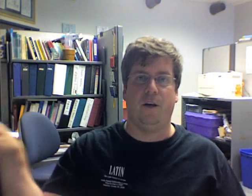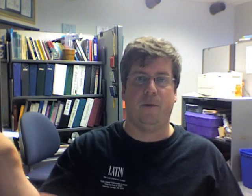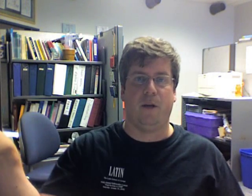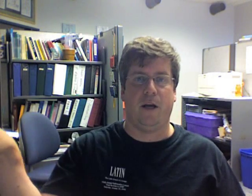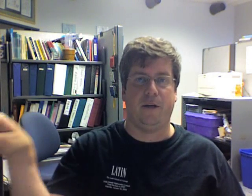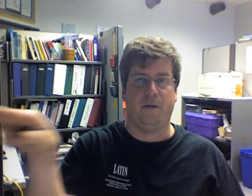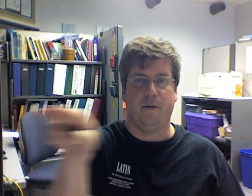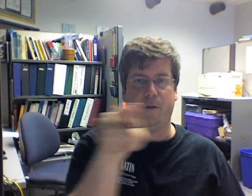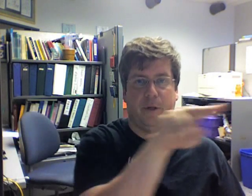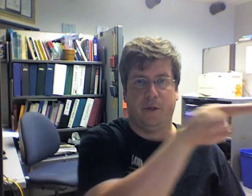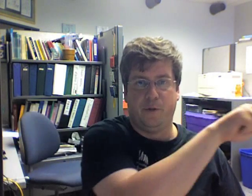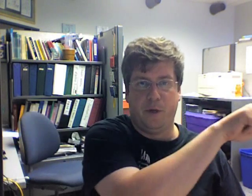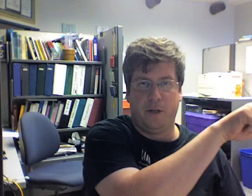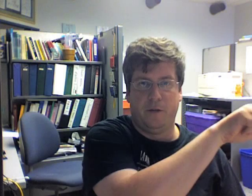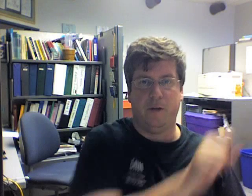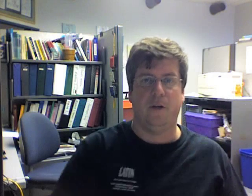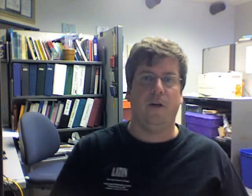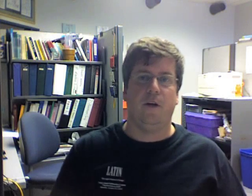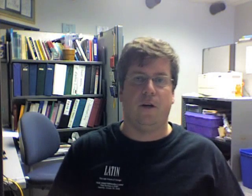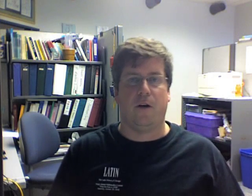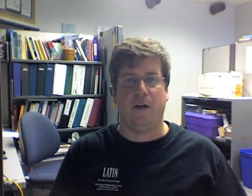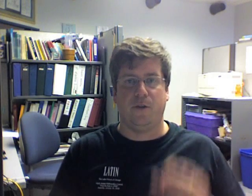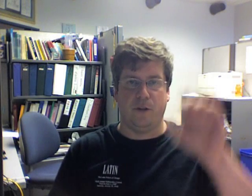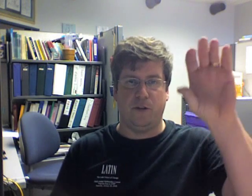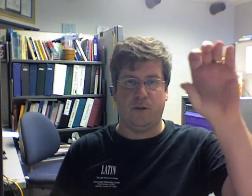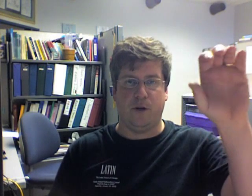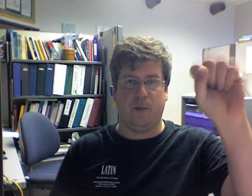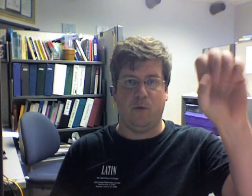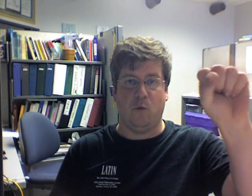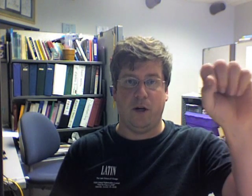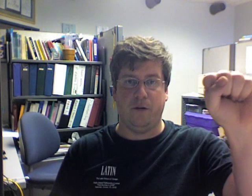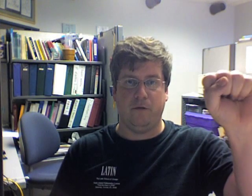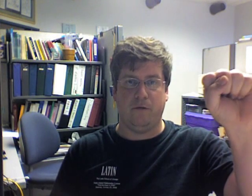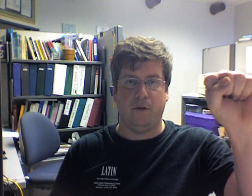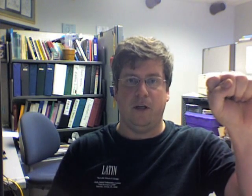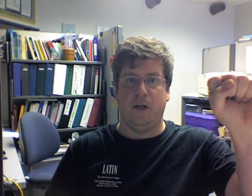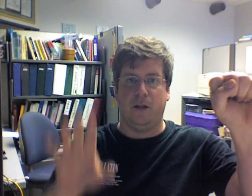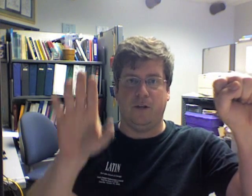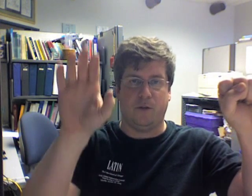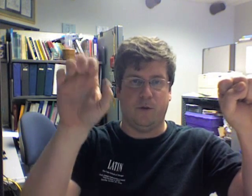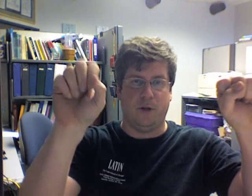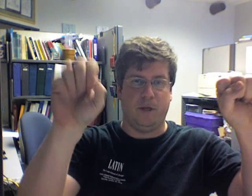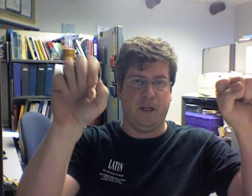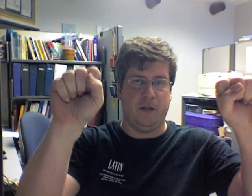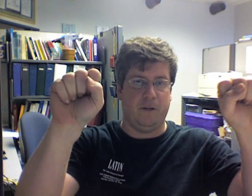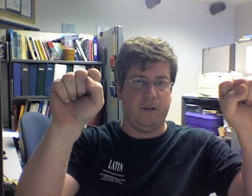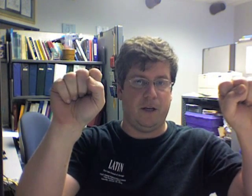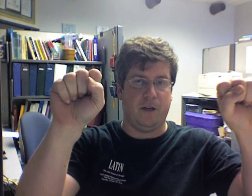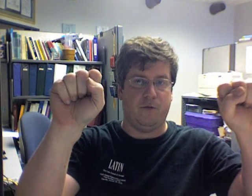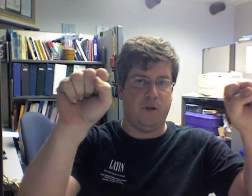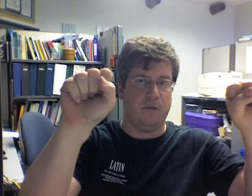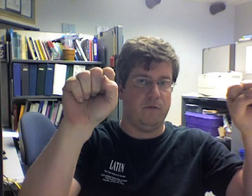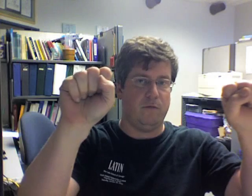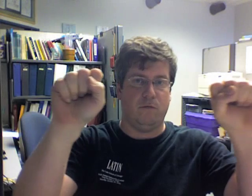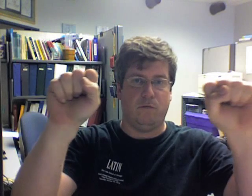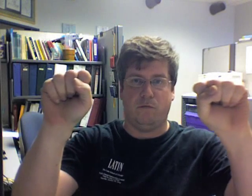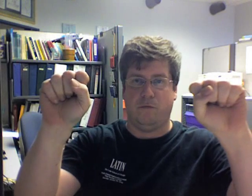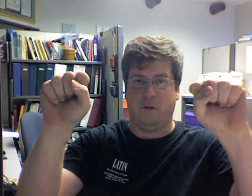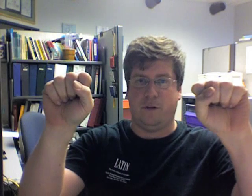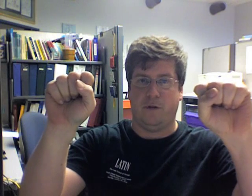number line going this way. All right, so this is going to be 1, this is going to be negative 1, there we go.